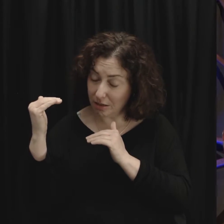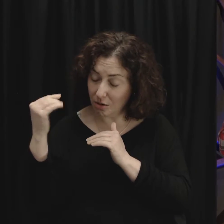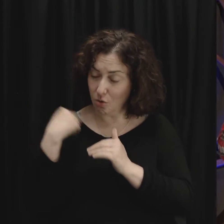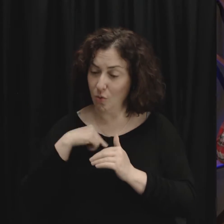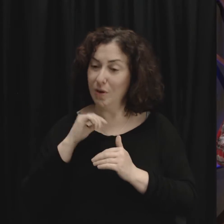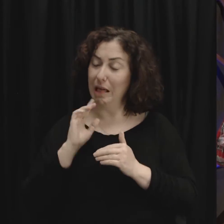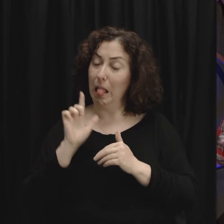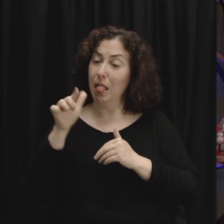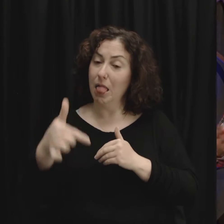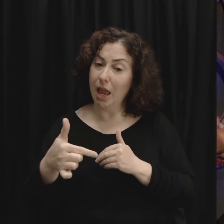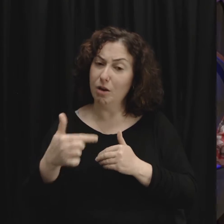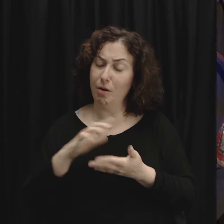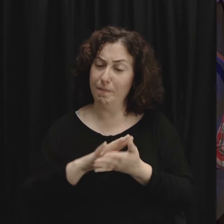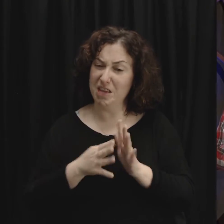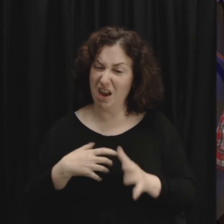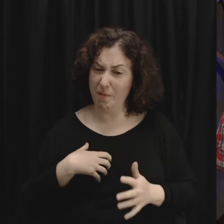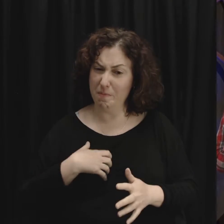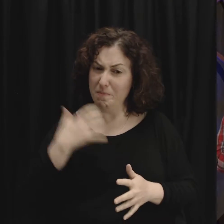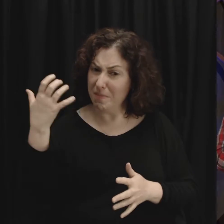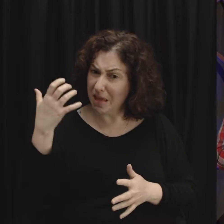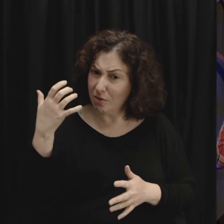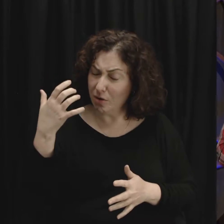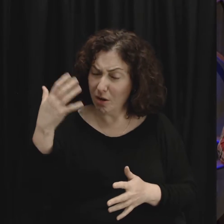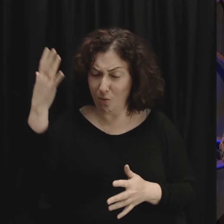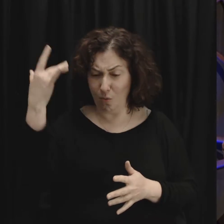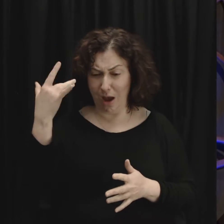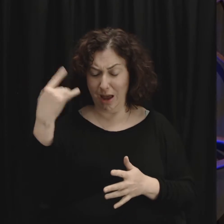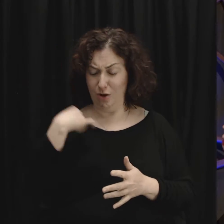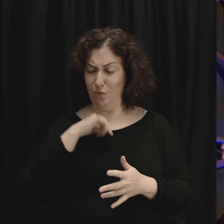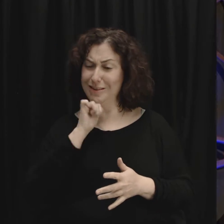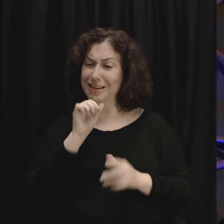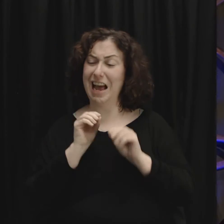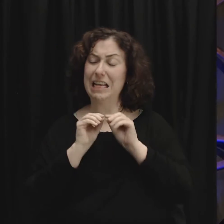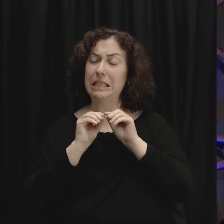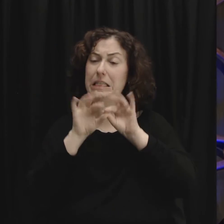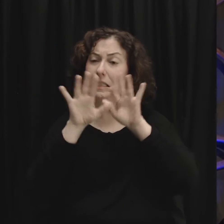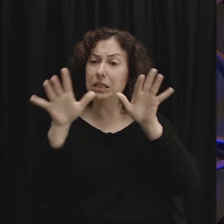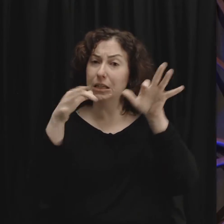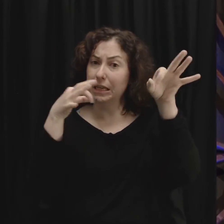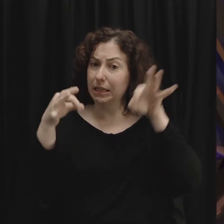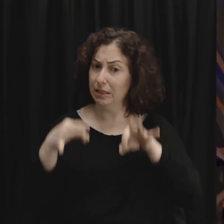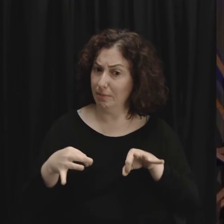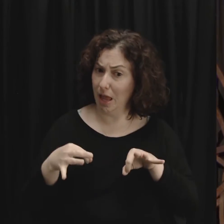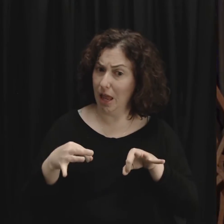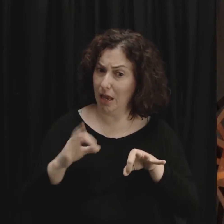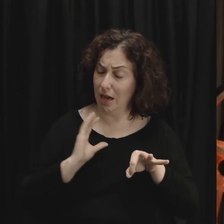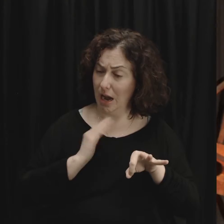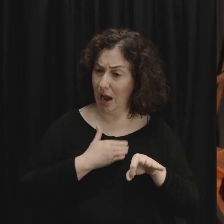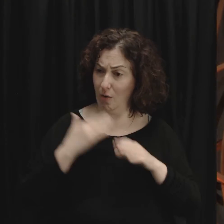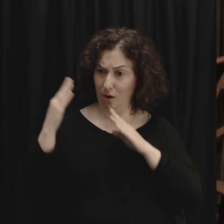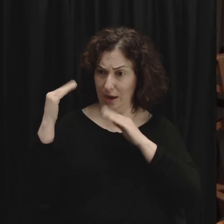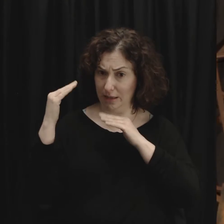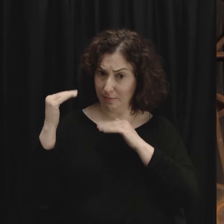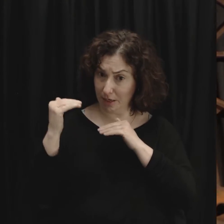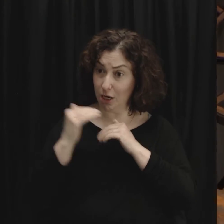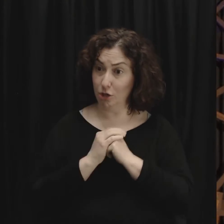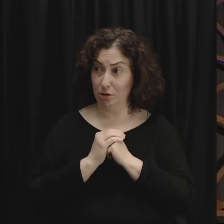secretively held we're not being peacemakers and emotionally healthy people learn how to do this in their relationship how to clearly